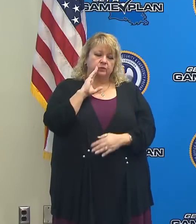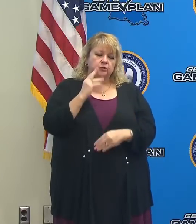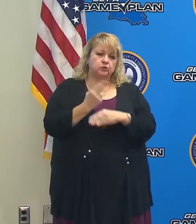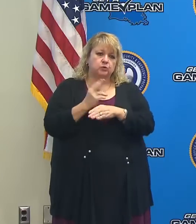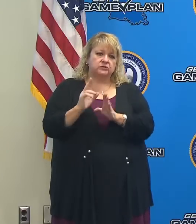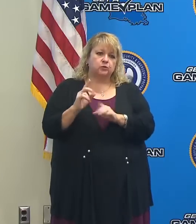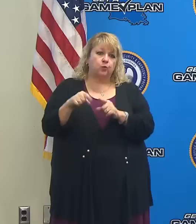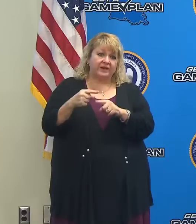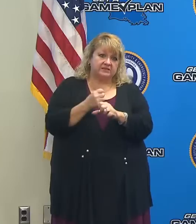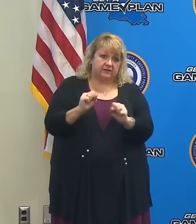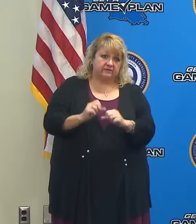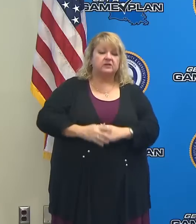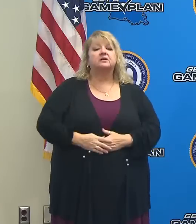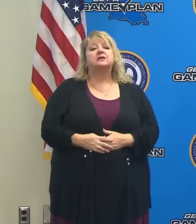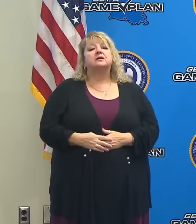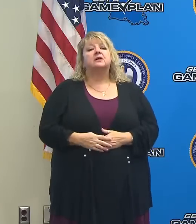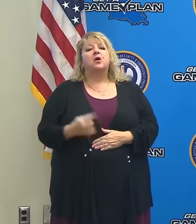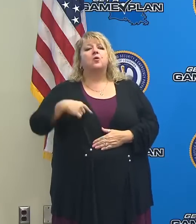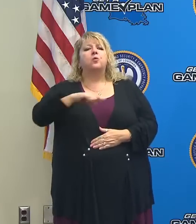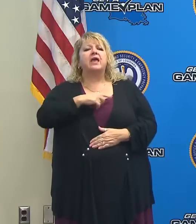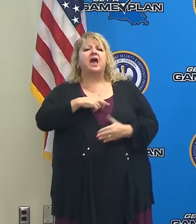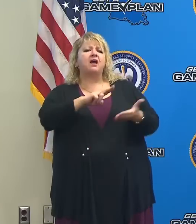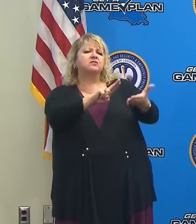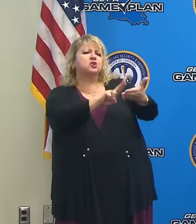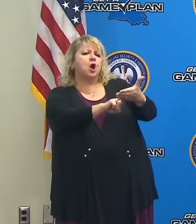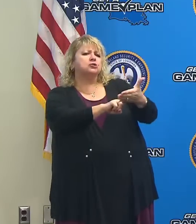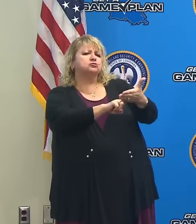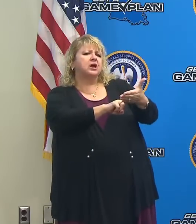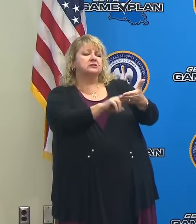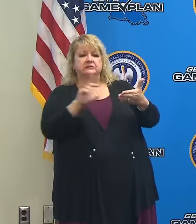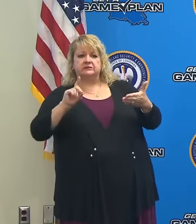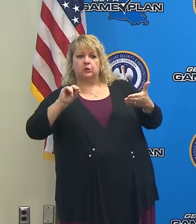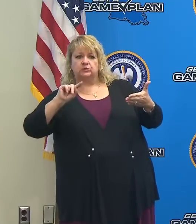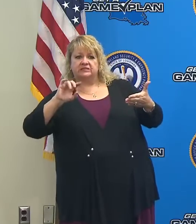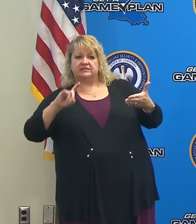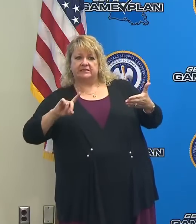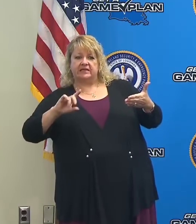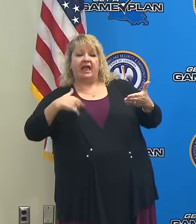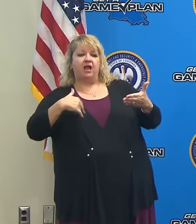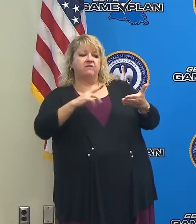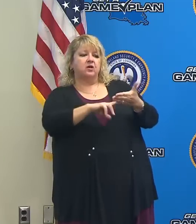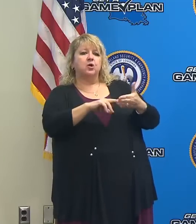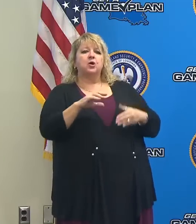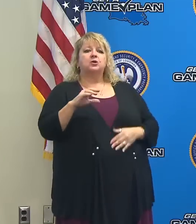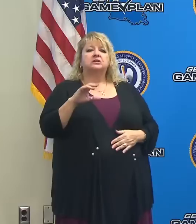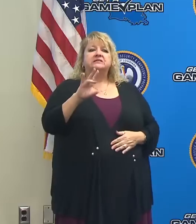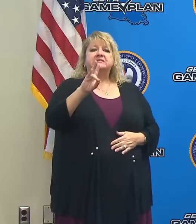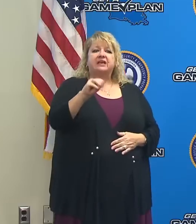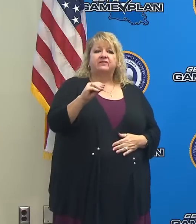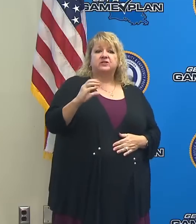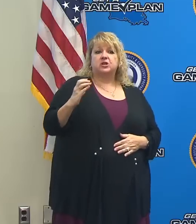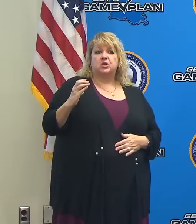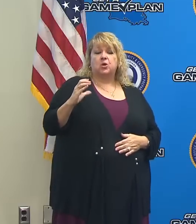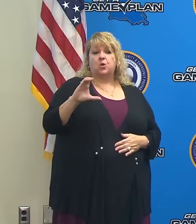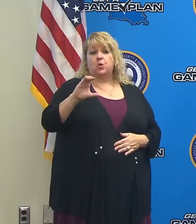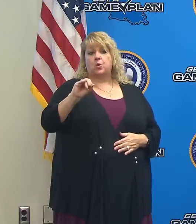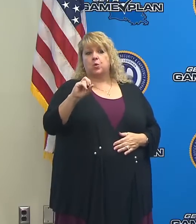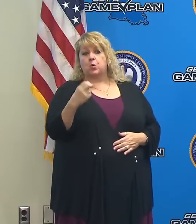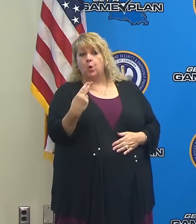Through an existing contract, DOTD currently has more than 70 coach buses and 20 parrott transit